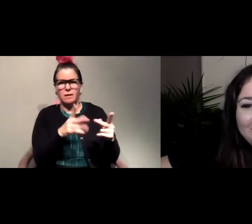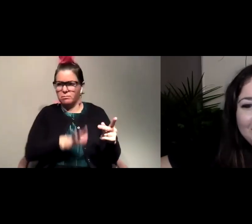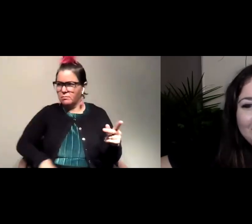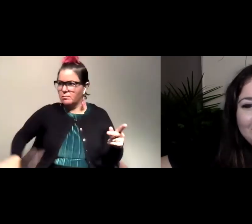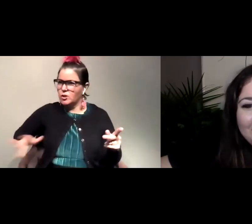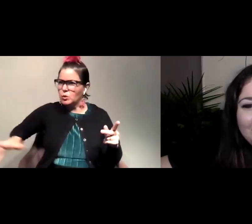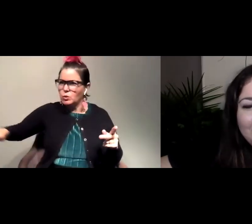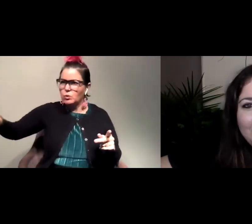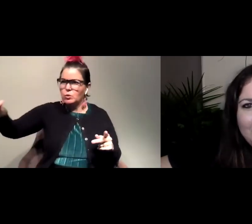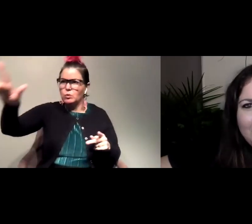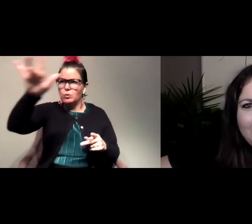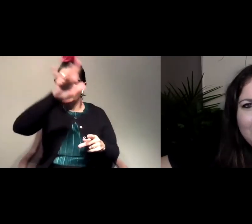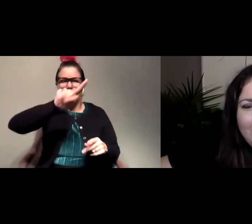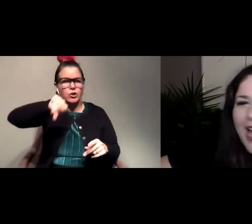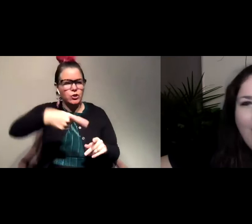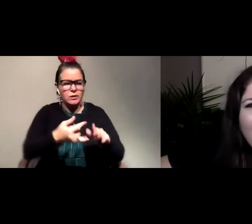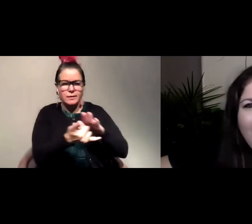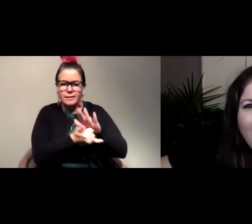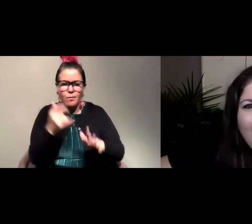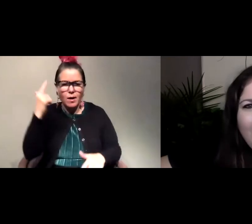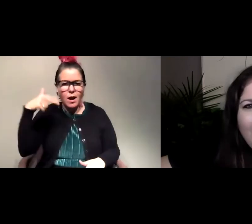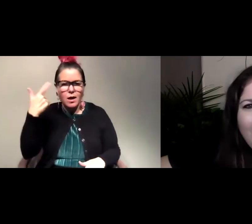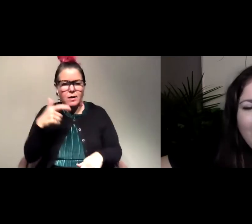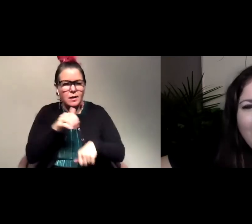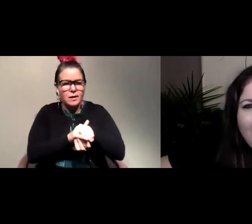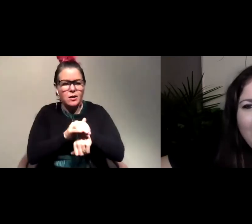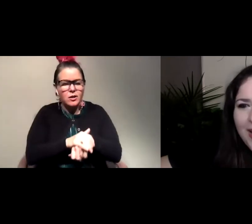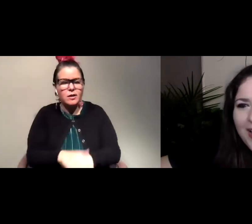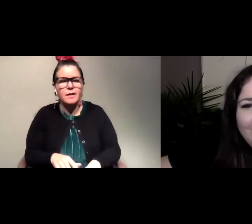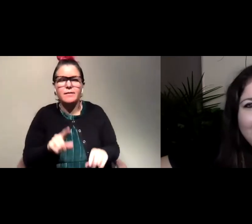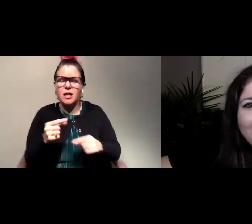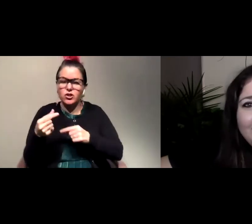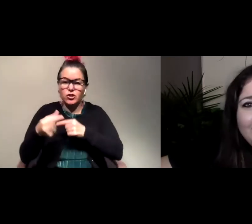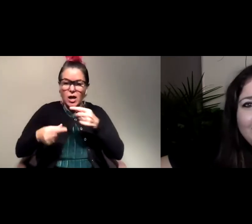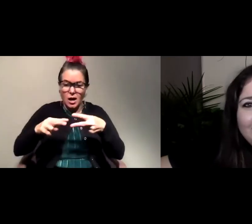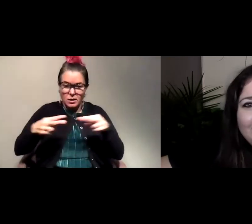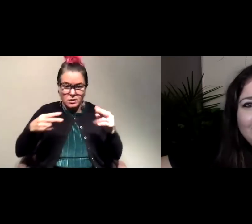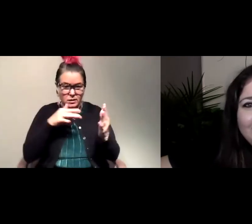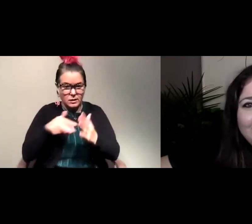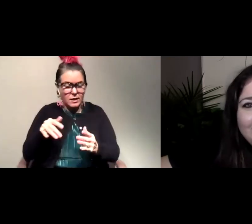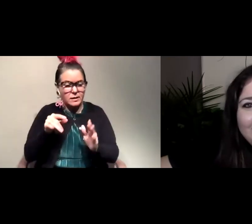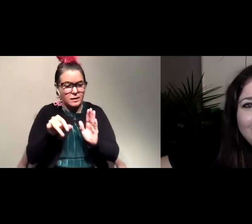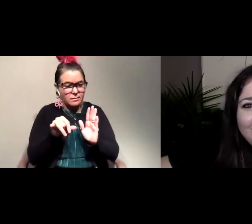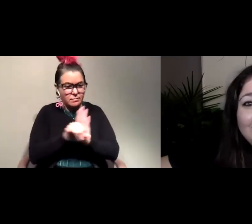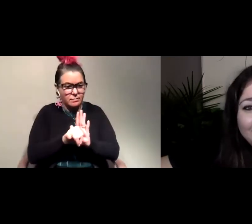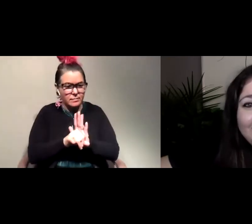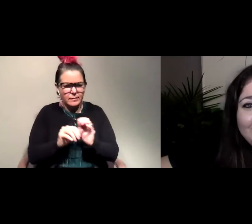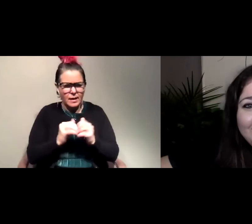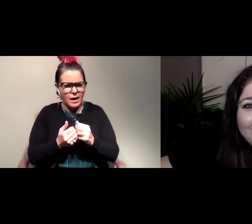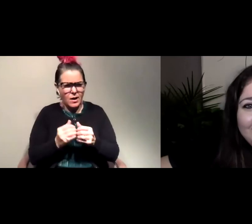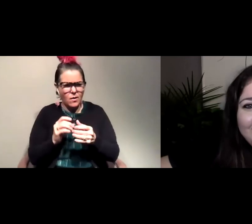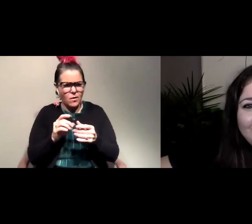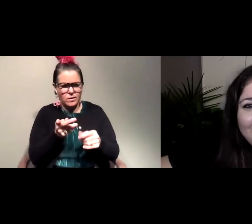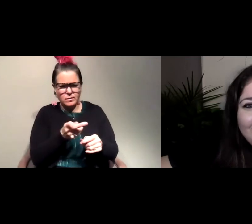to the London underground. And they've done genetic studies where they can tell like how well connected the different